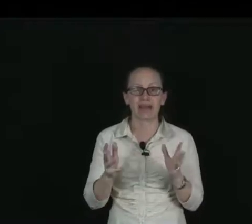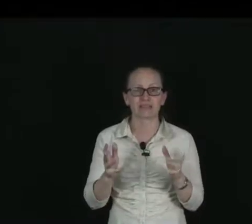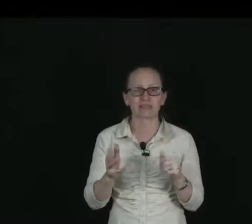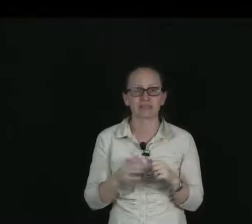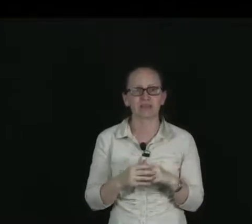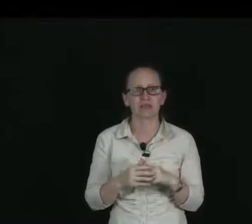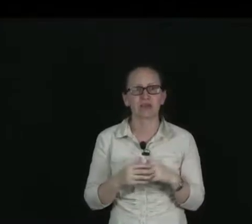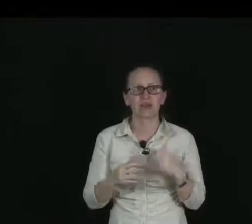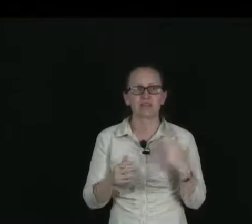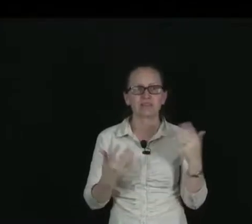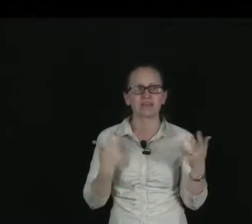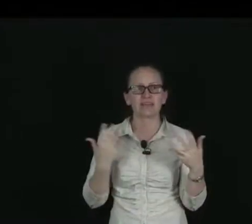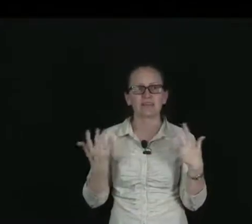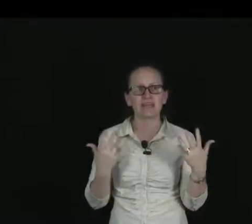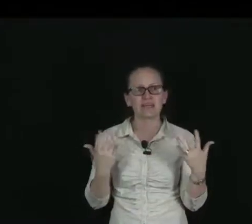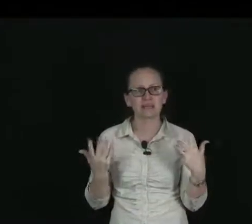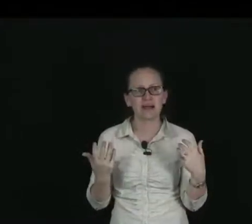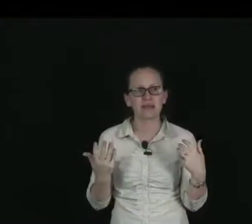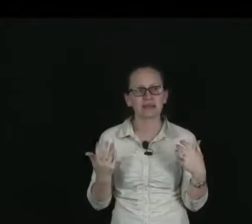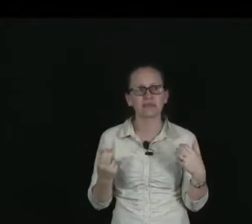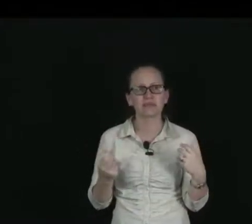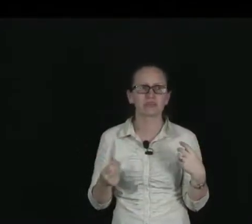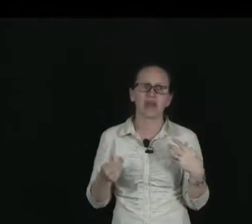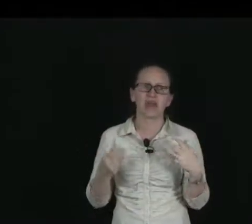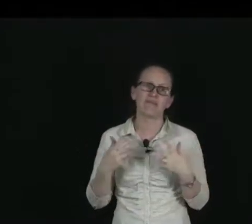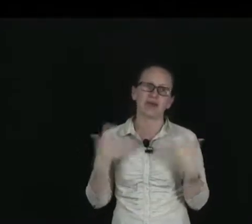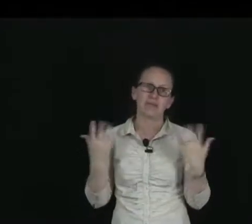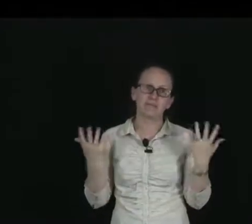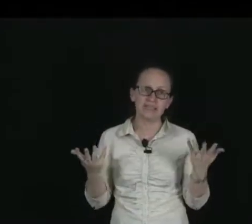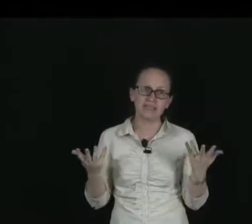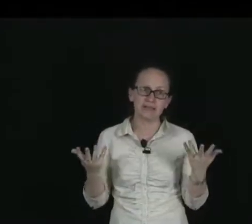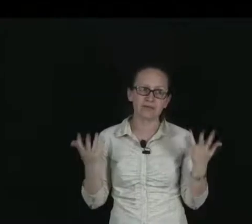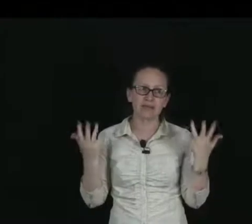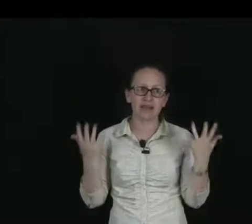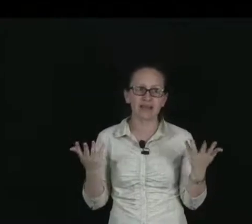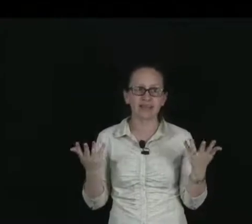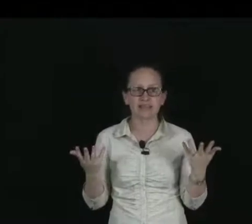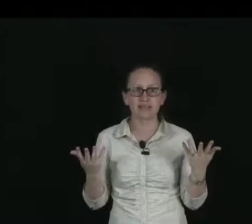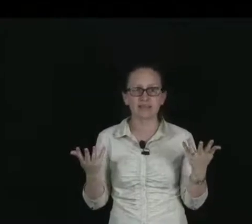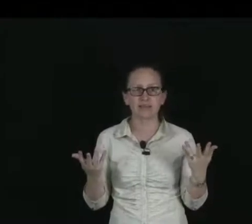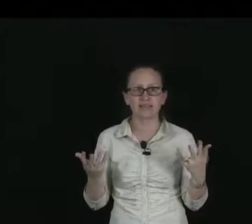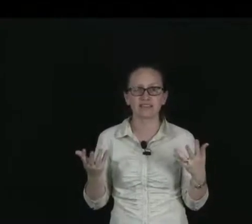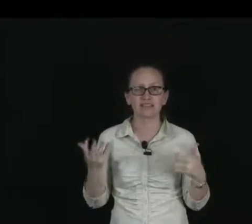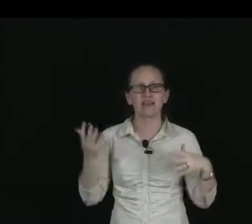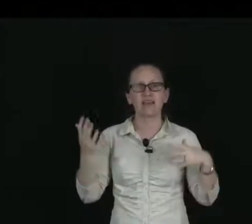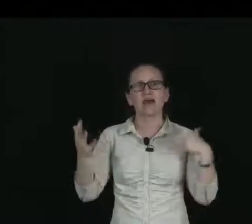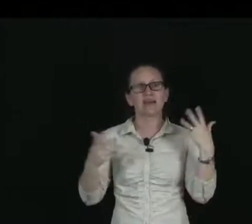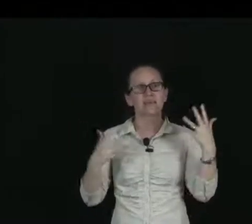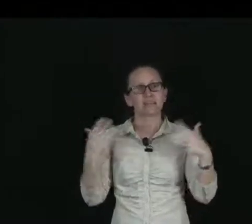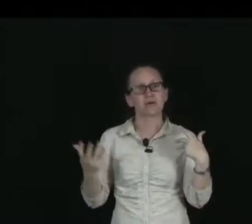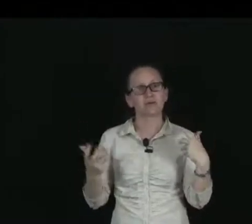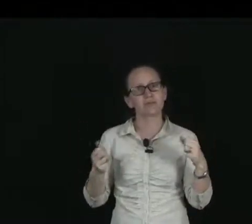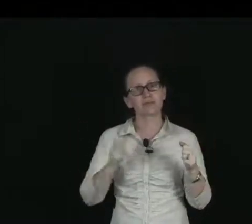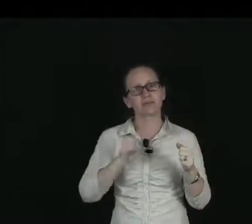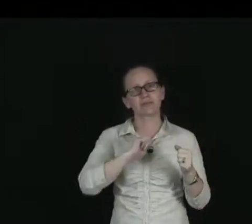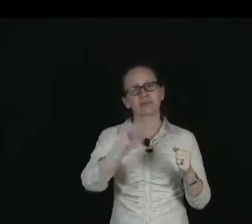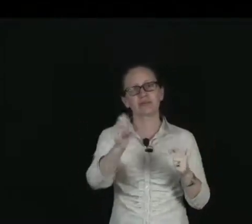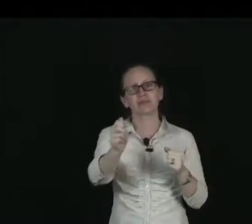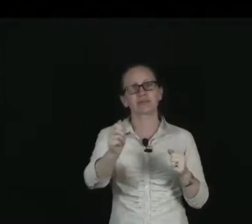atoms. We say that beta particles have a medium ionizing ability, as it's possible for an electron